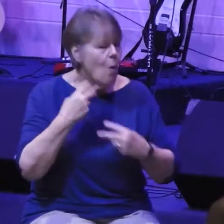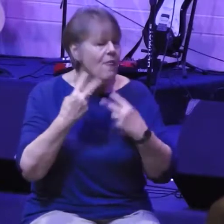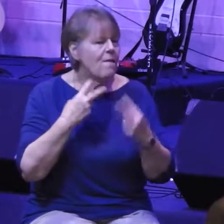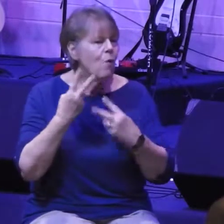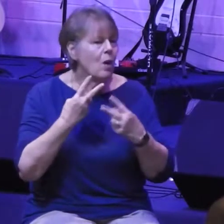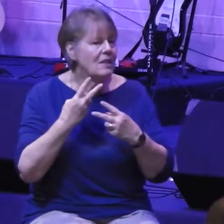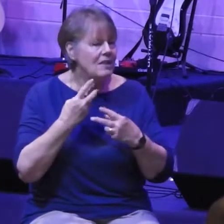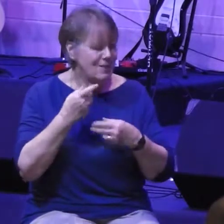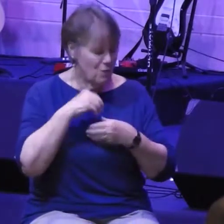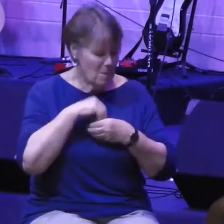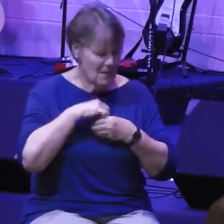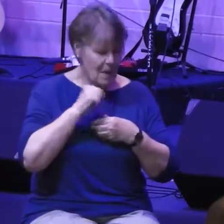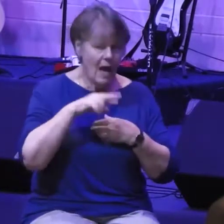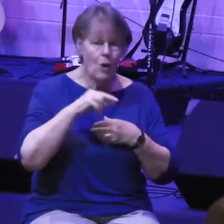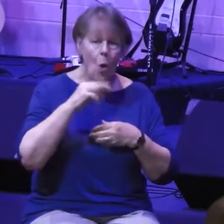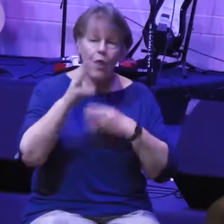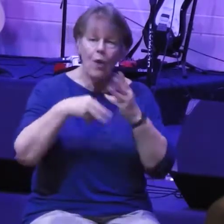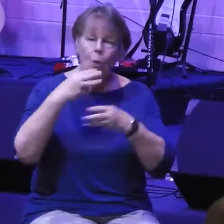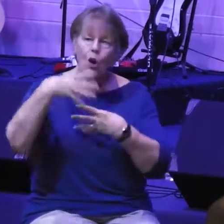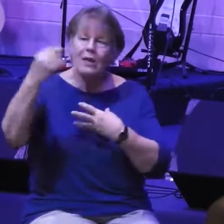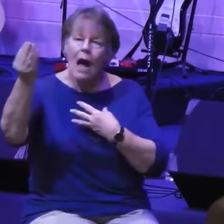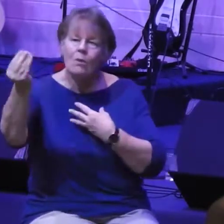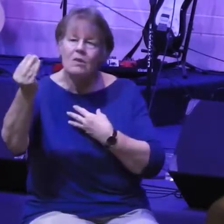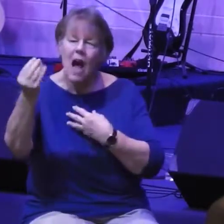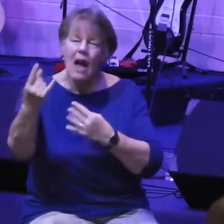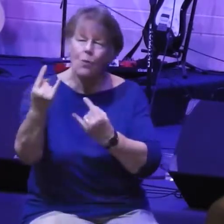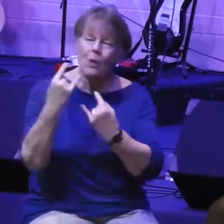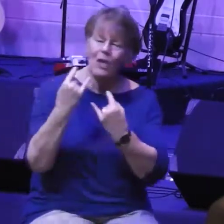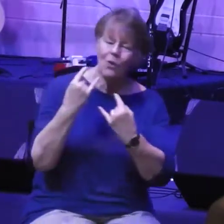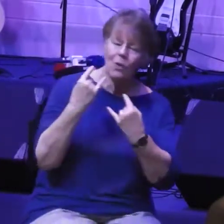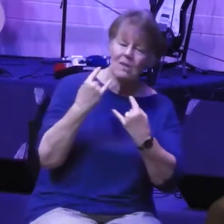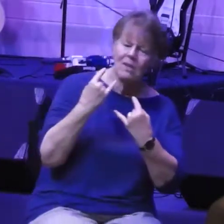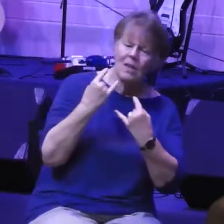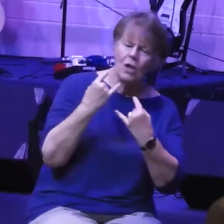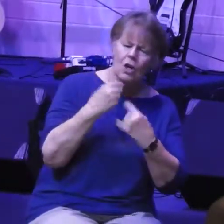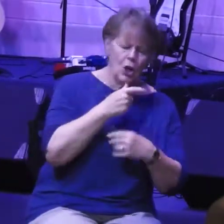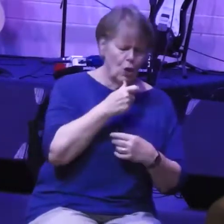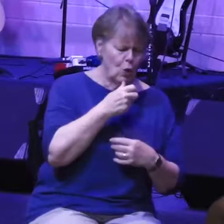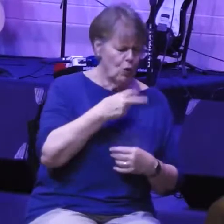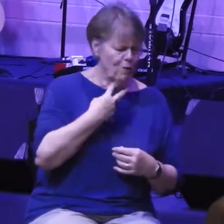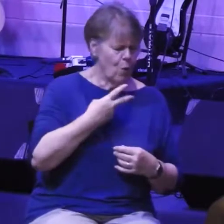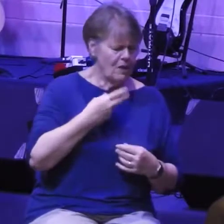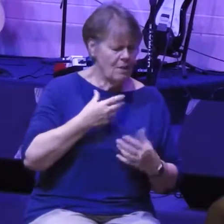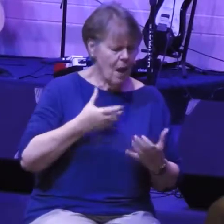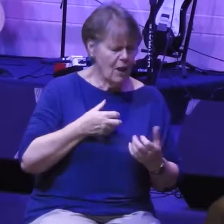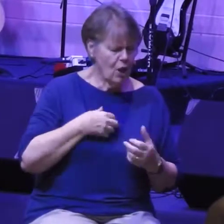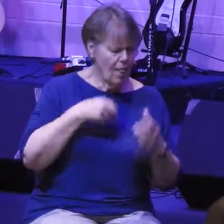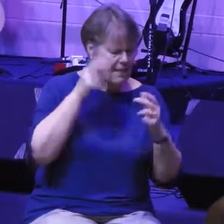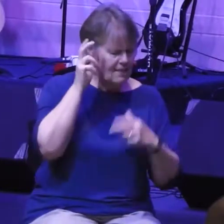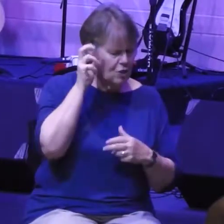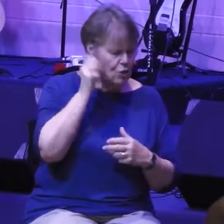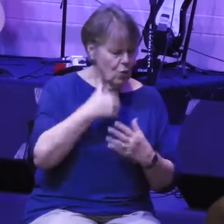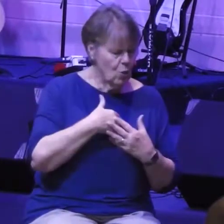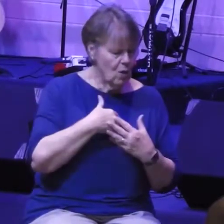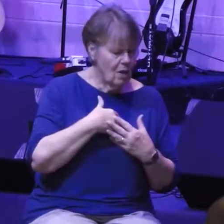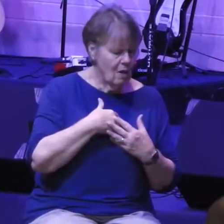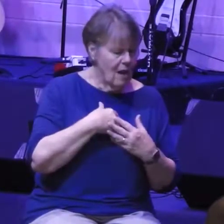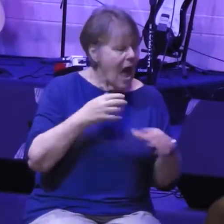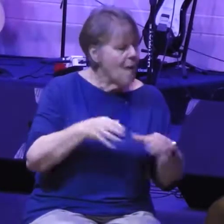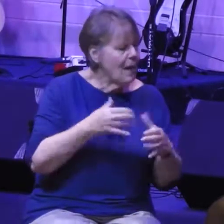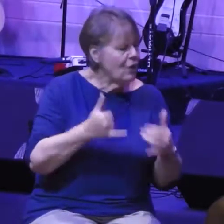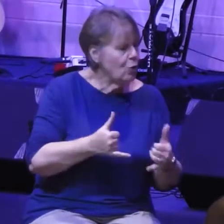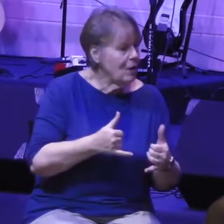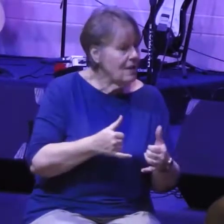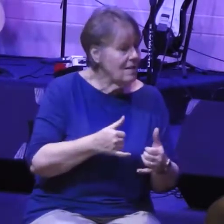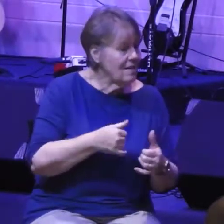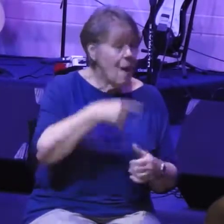what you're doing is silly, we have to ask ourselves, whose voice am really listening to? Am I doing this because I listened to the voice of